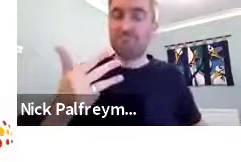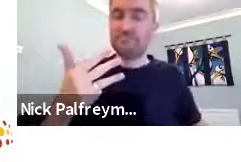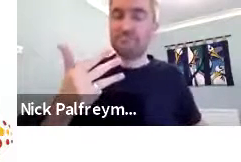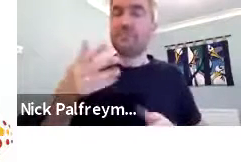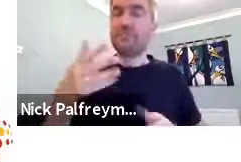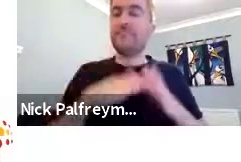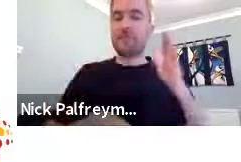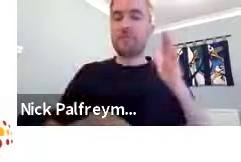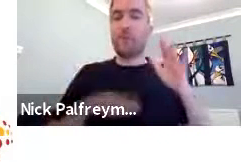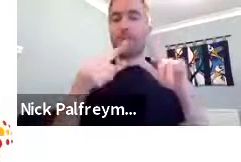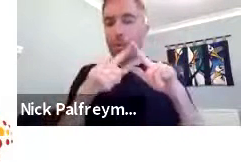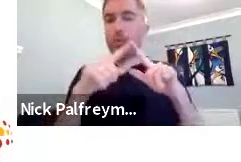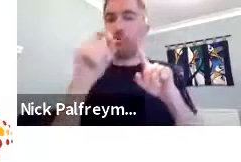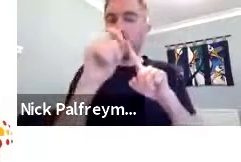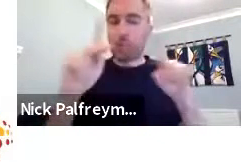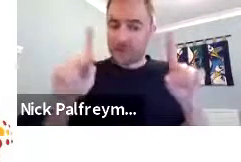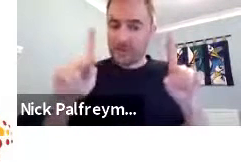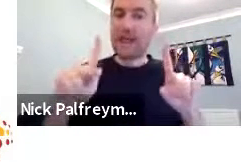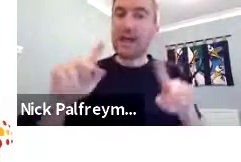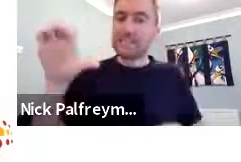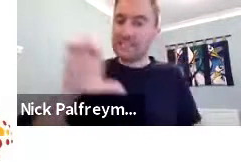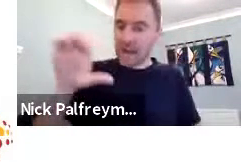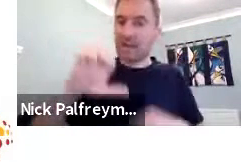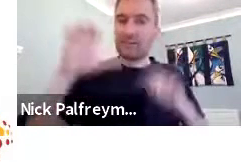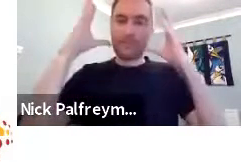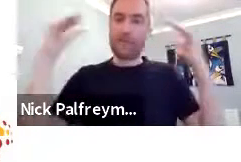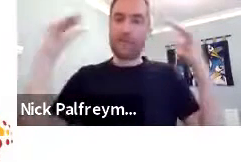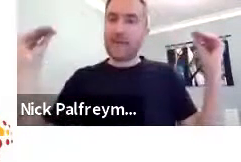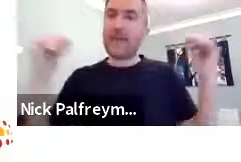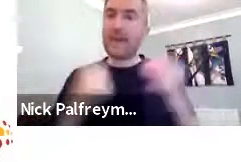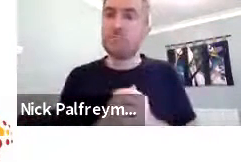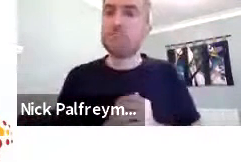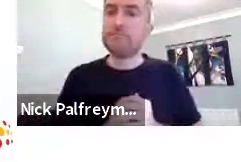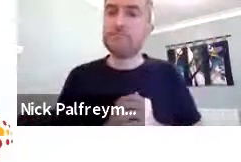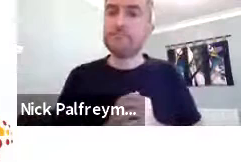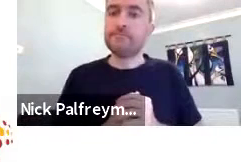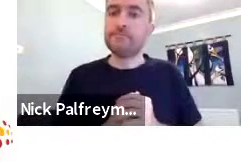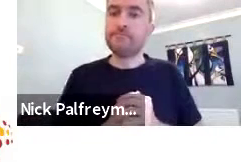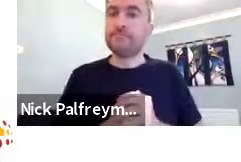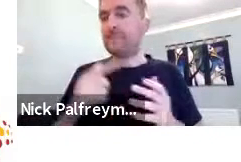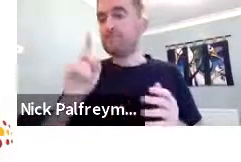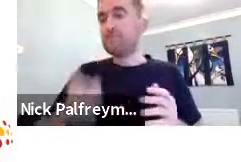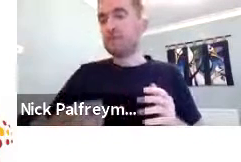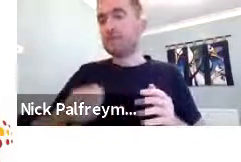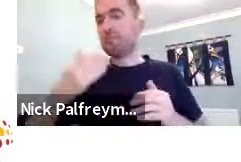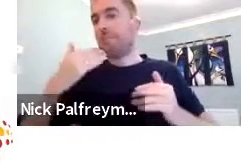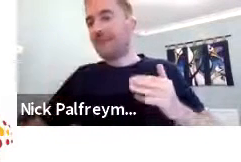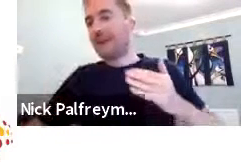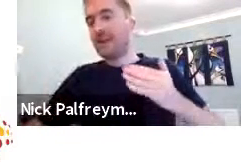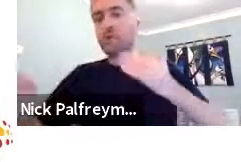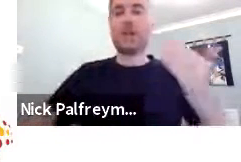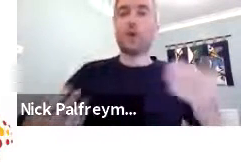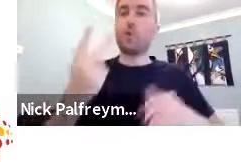was 2016 to 2019 from Ambom, Pontinac, Singara and Padang.